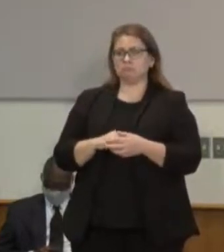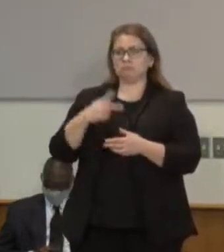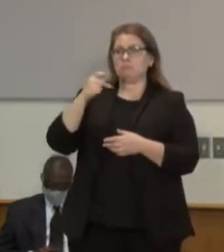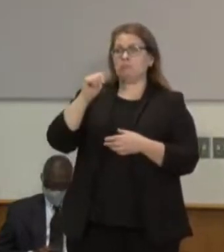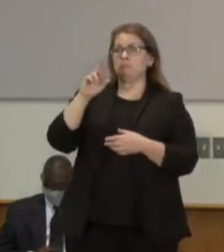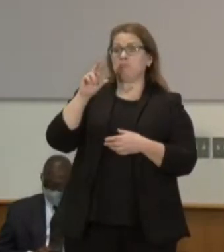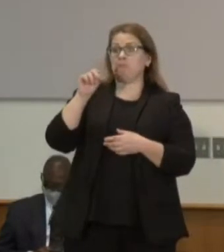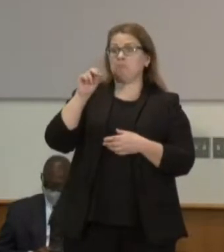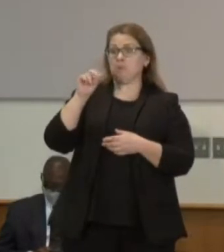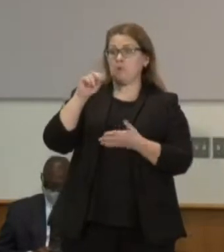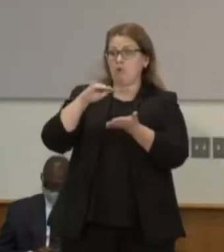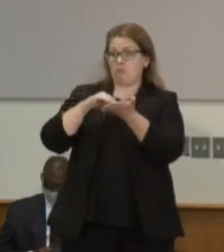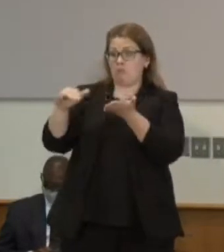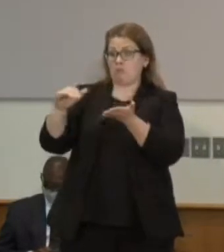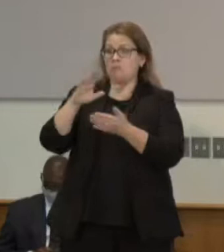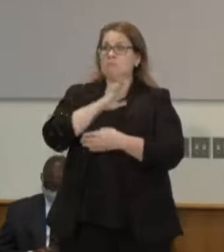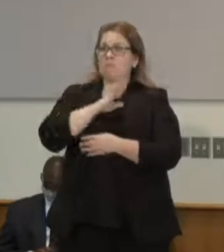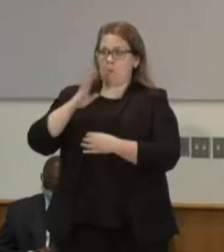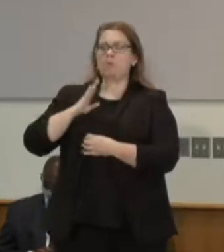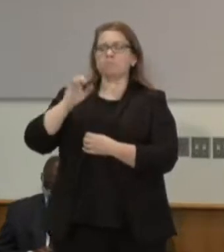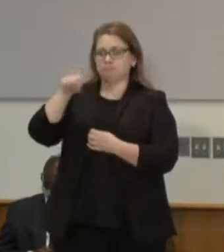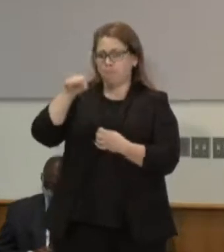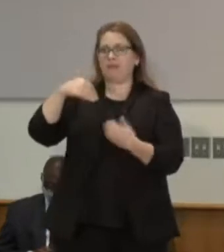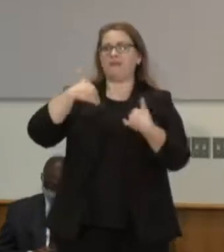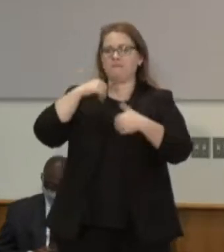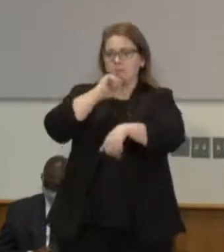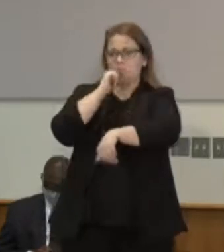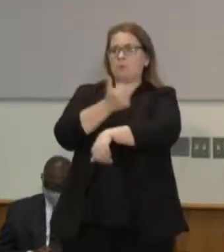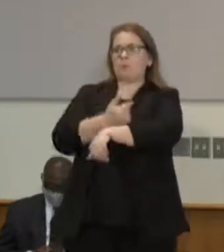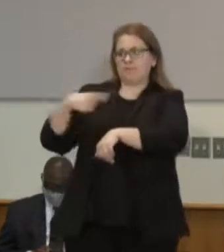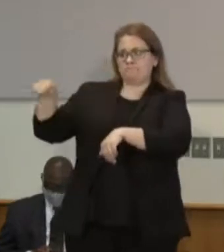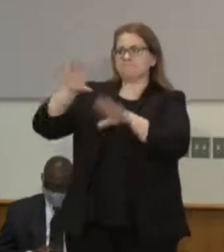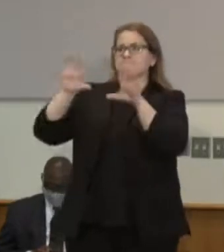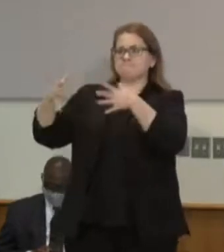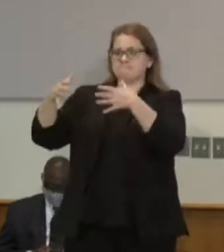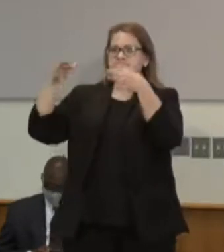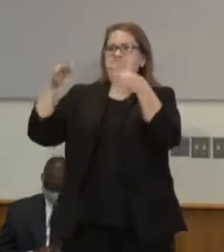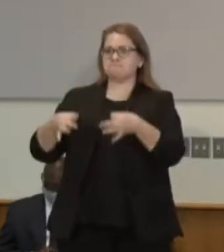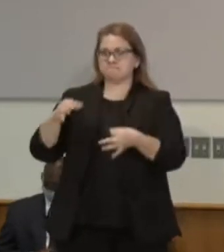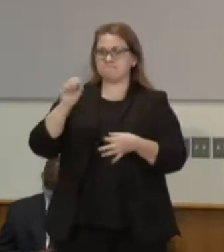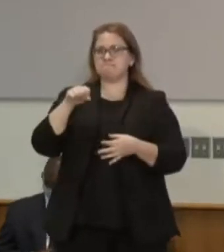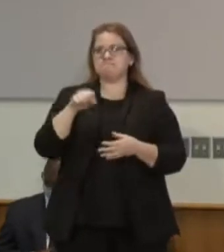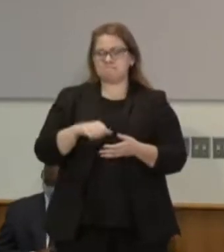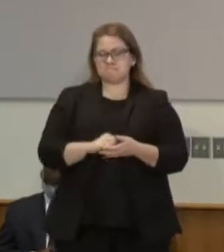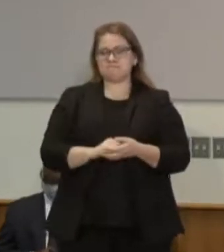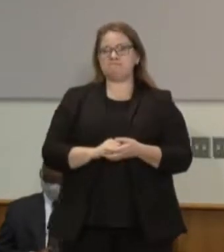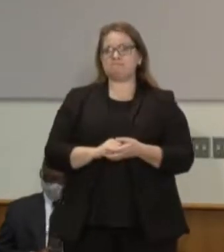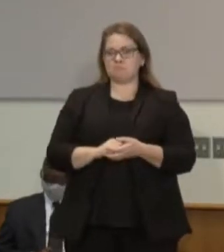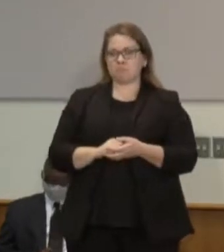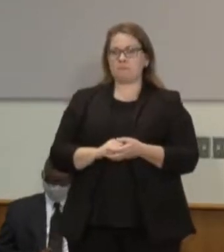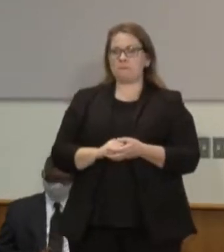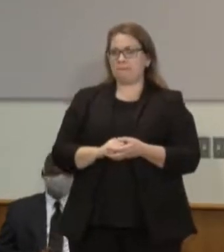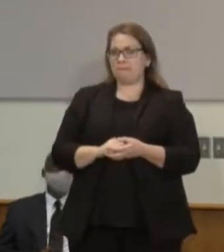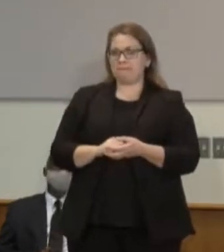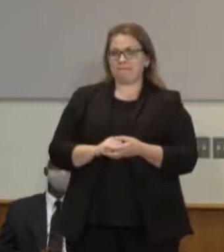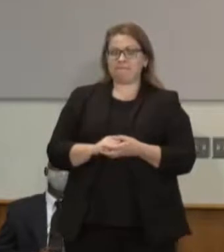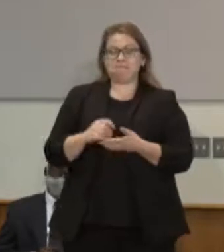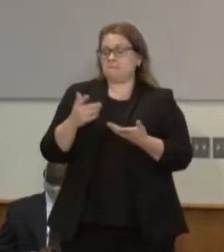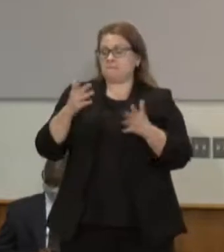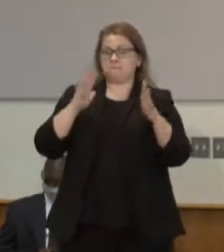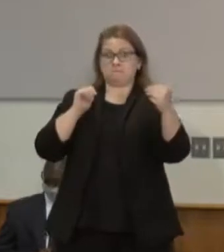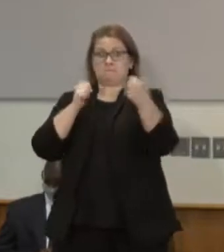posthumous pardons I at this time have not heard a challenge to that analysis